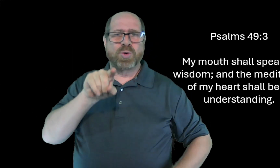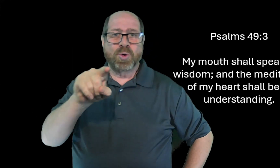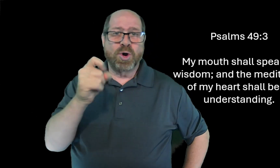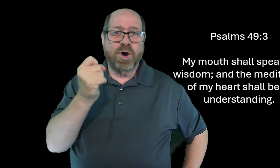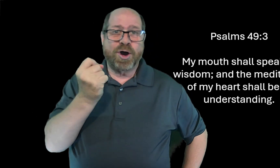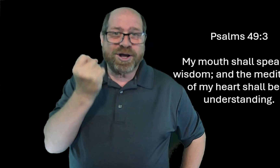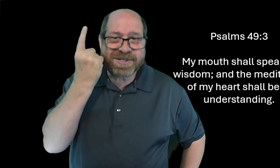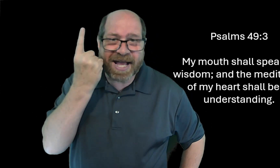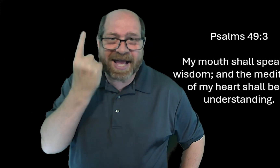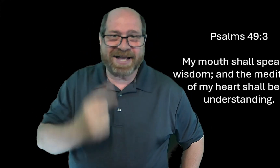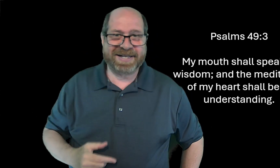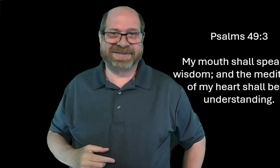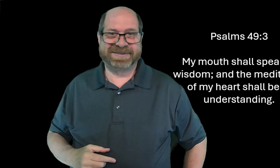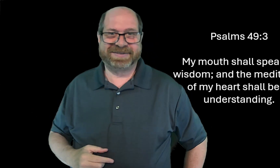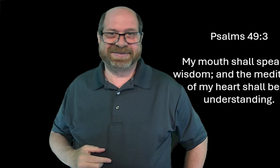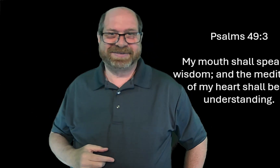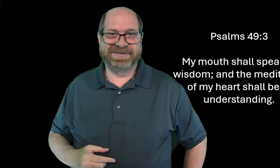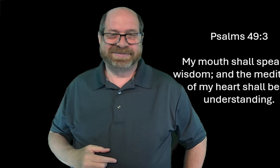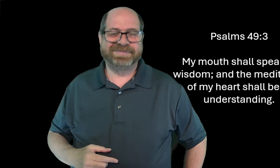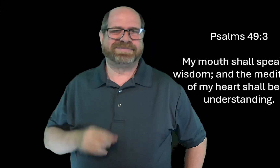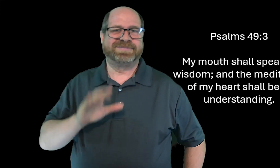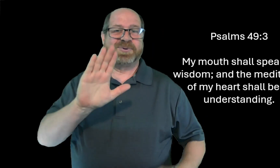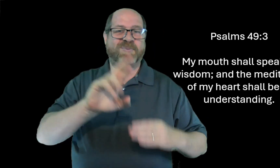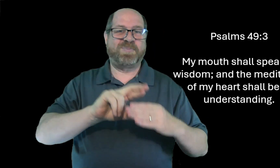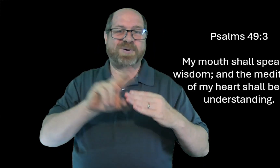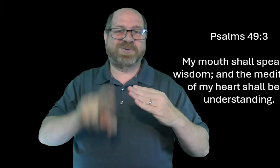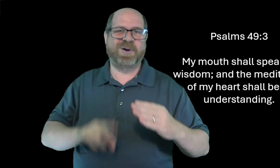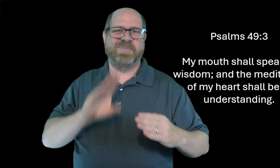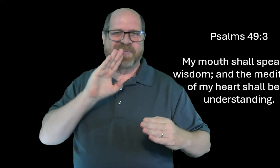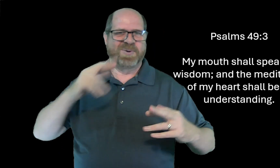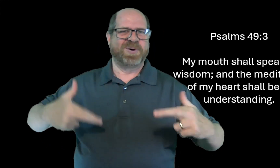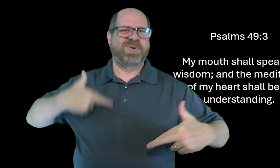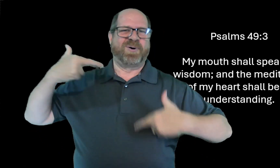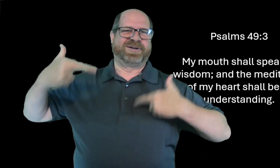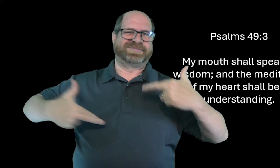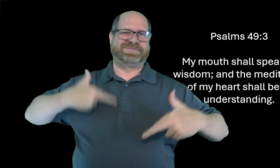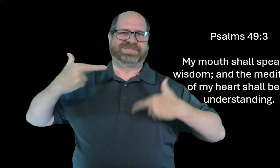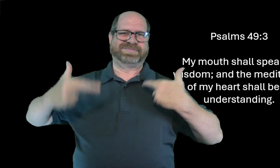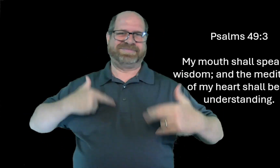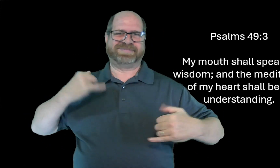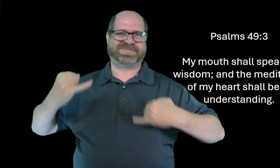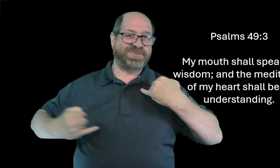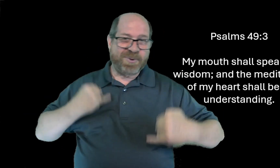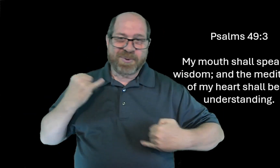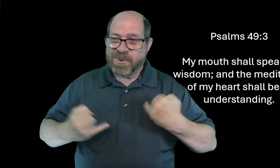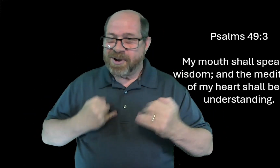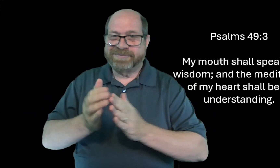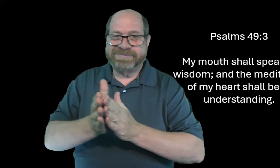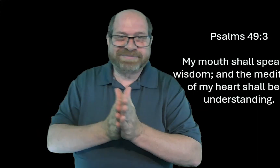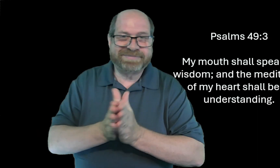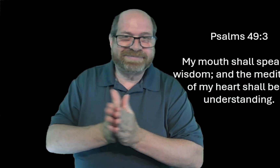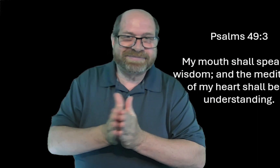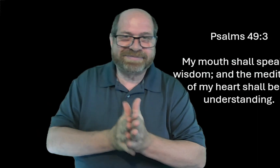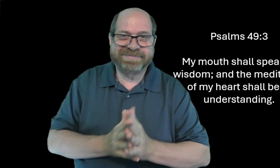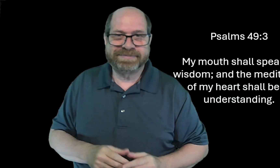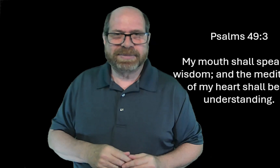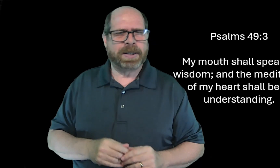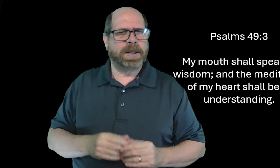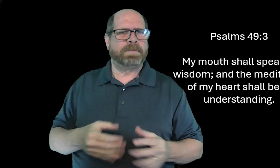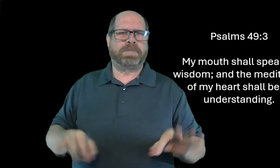It's so important that you understand. God is telling you. And the results will be joy and revival in